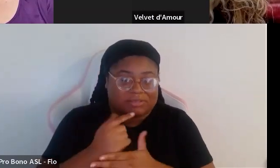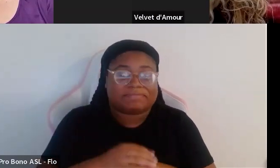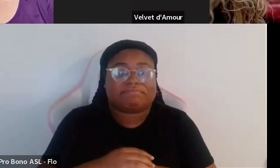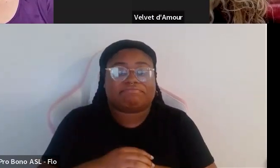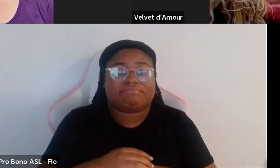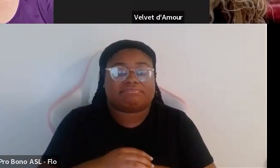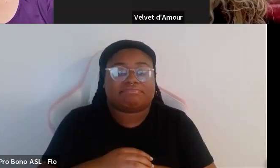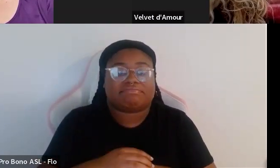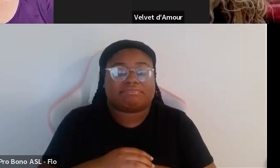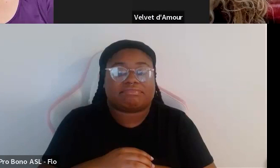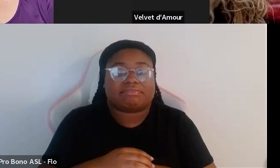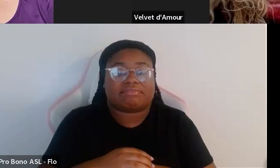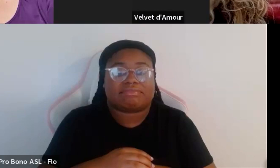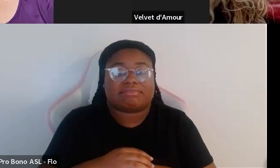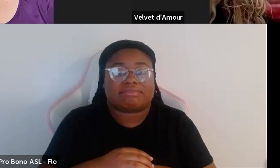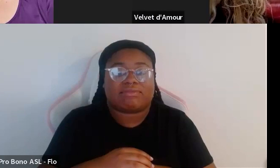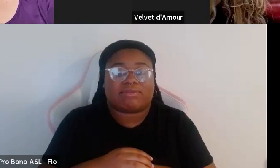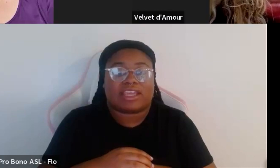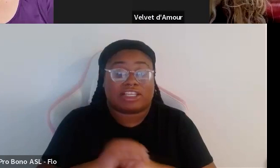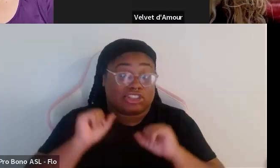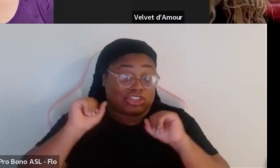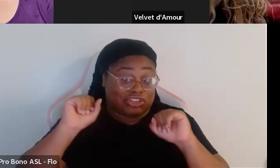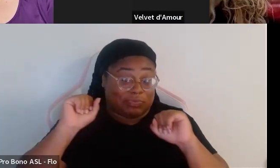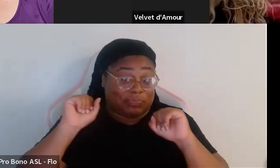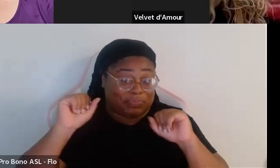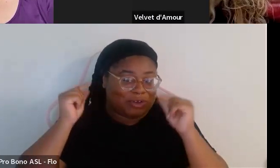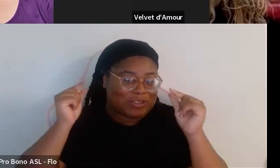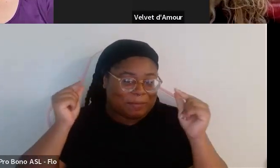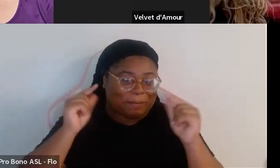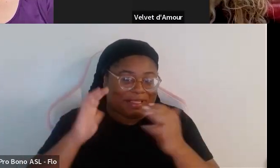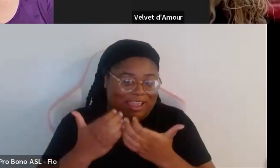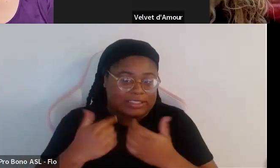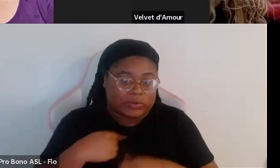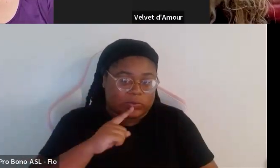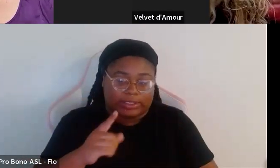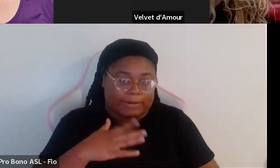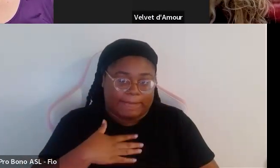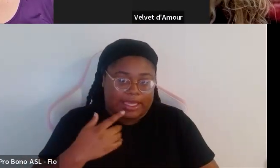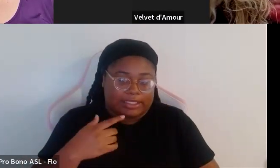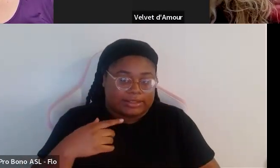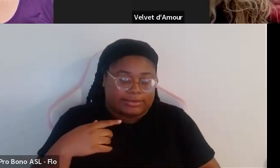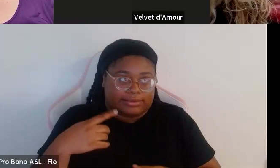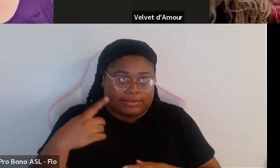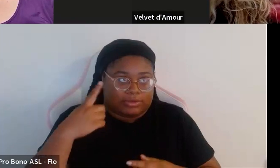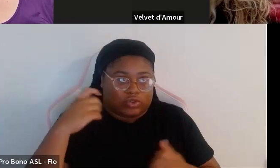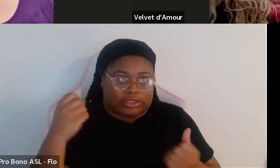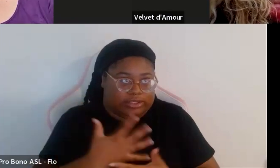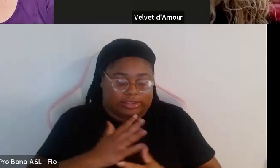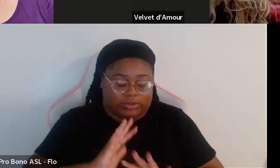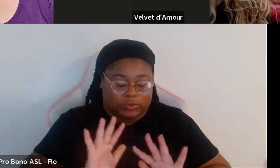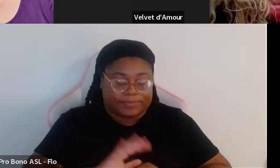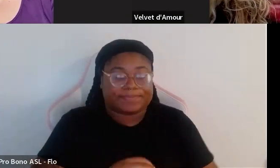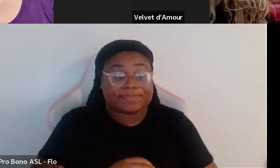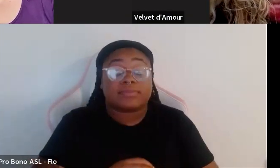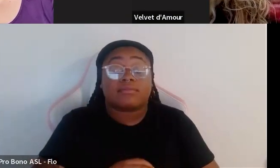i was it was a gym class which was my total torture and nightmare as for many people and my gym